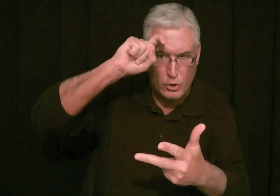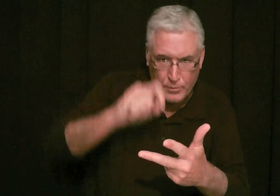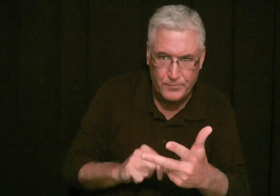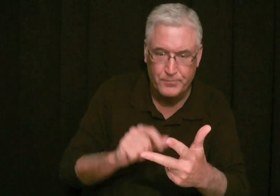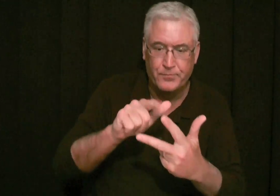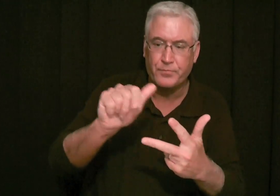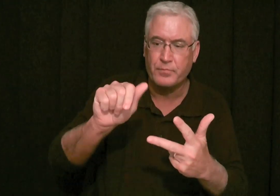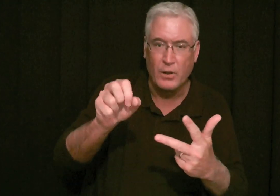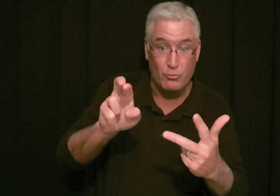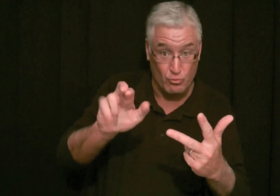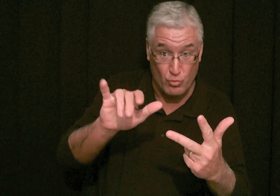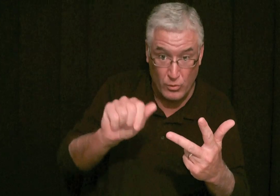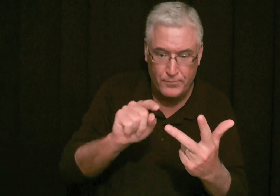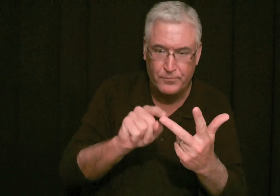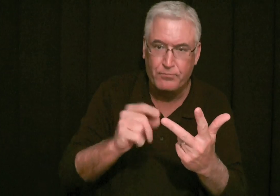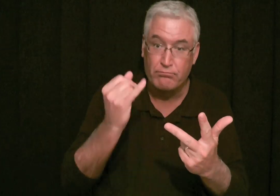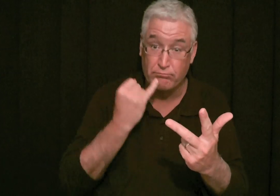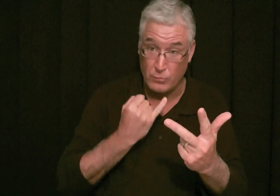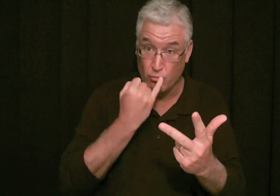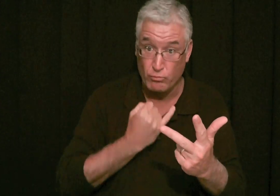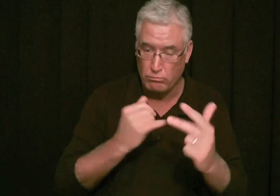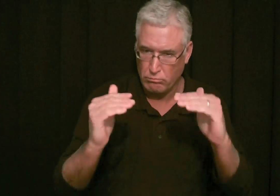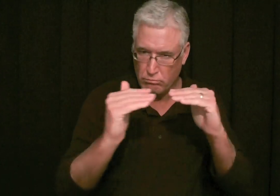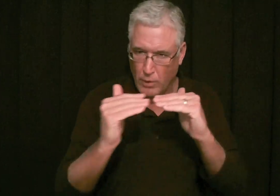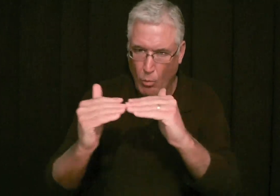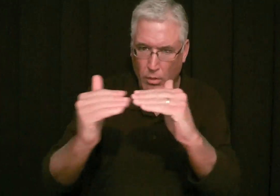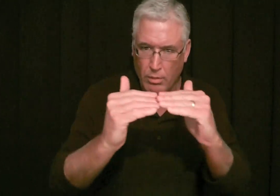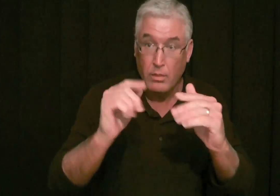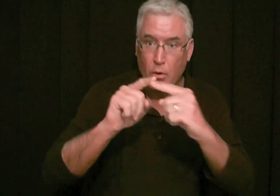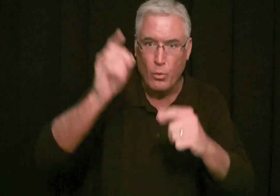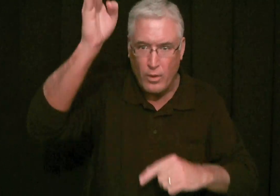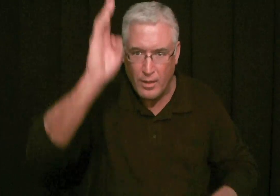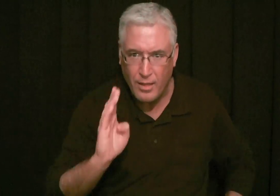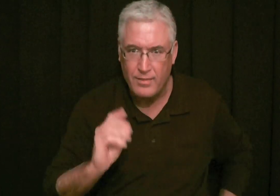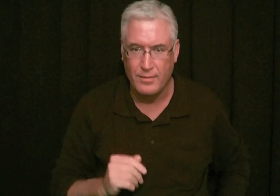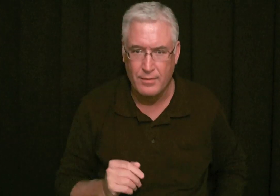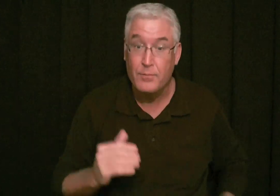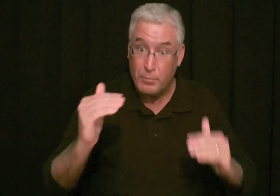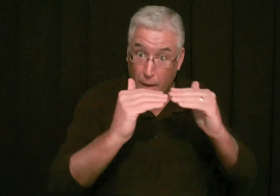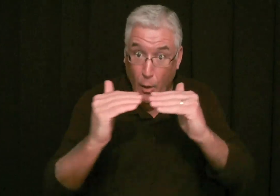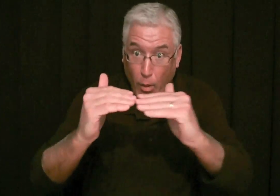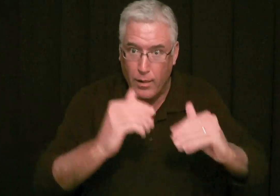it says that Egypt and Assyria and Israel, they would all worship God as equals.